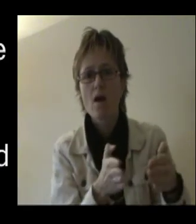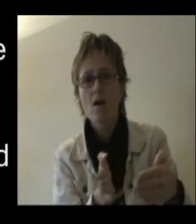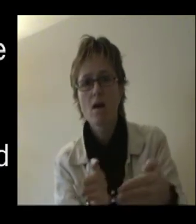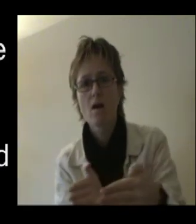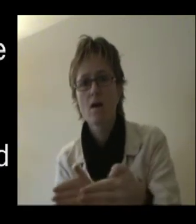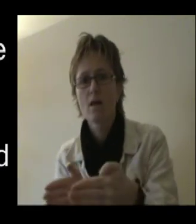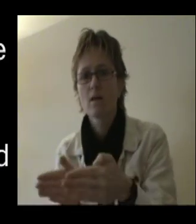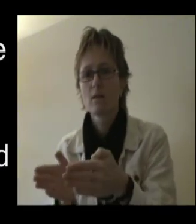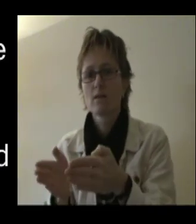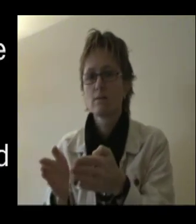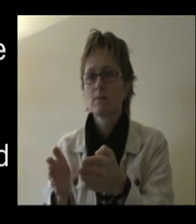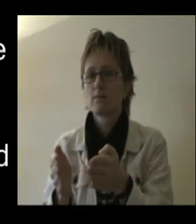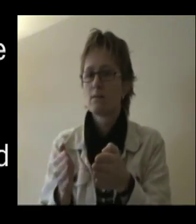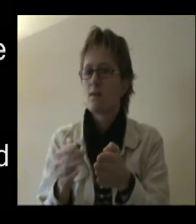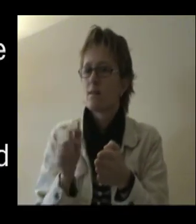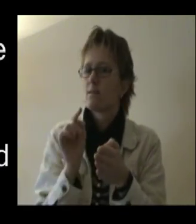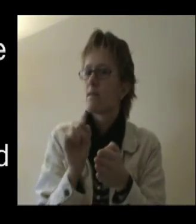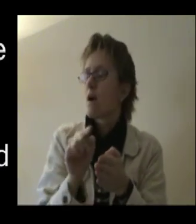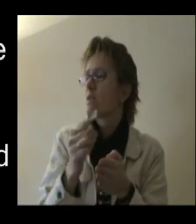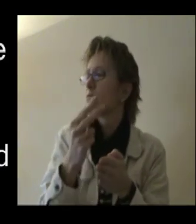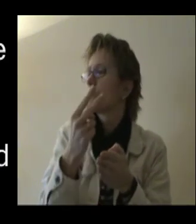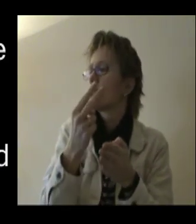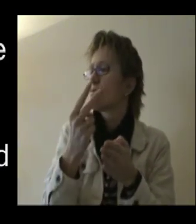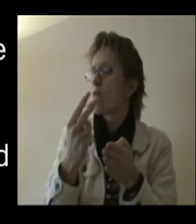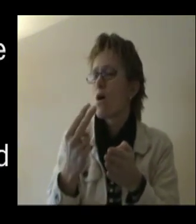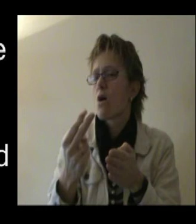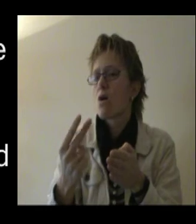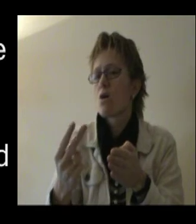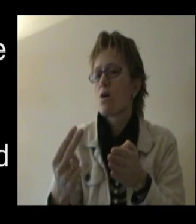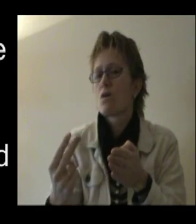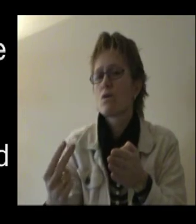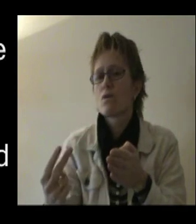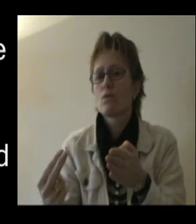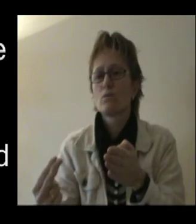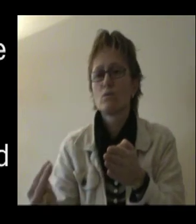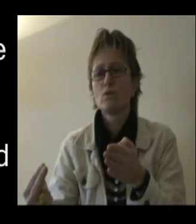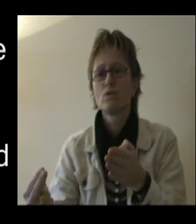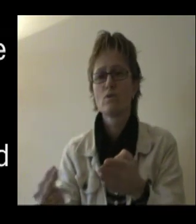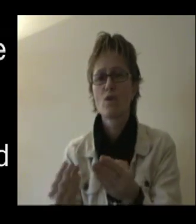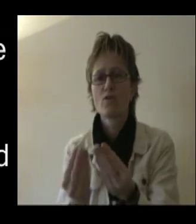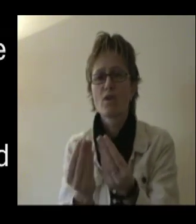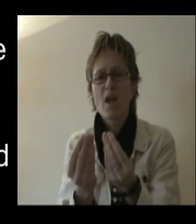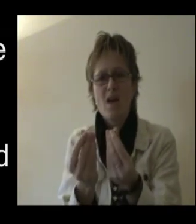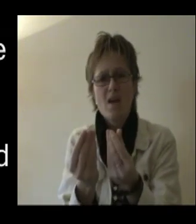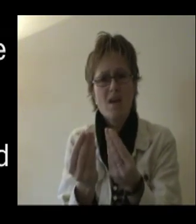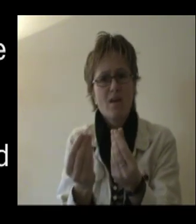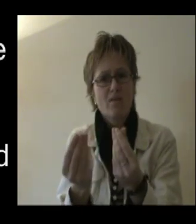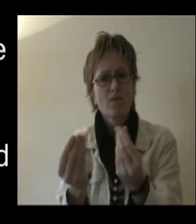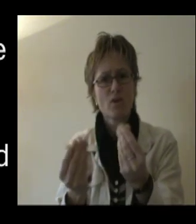that drowns the tender